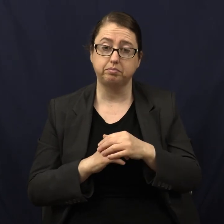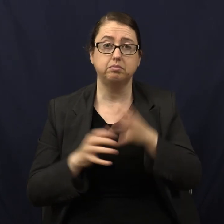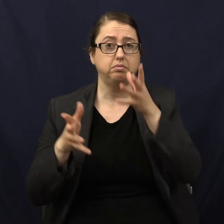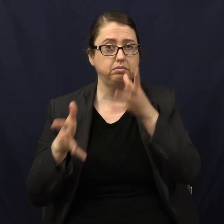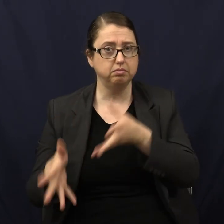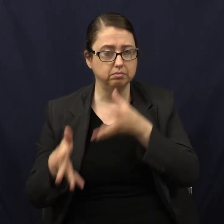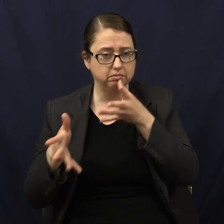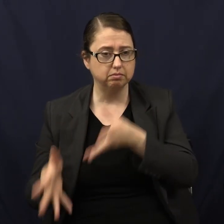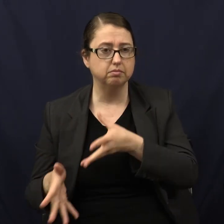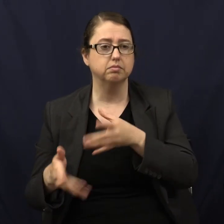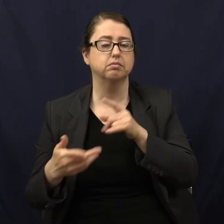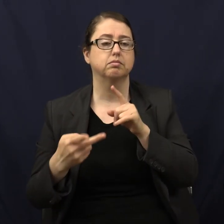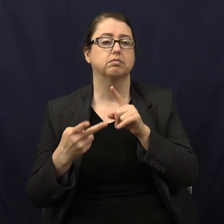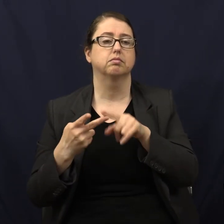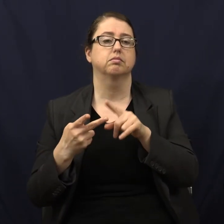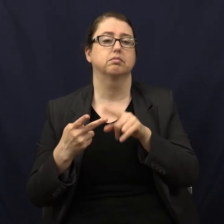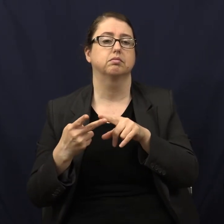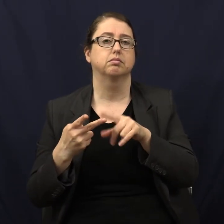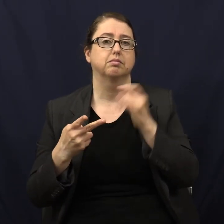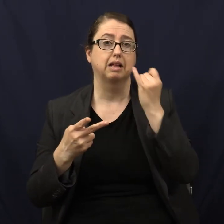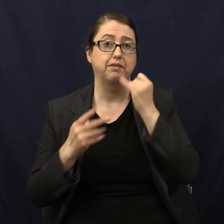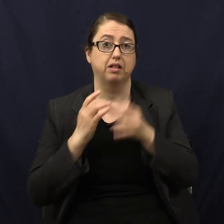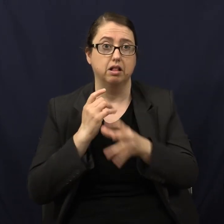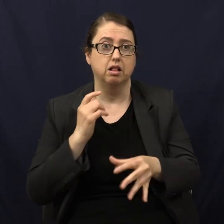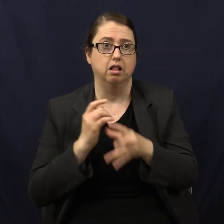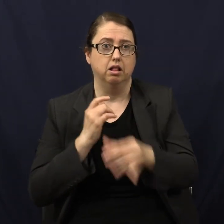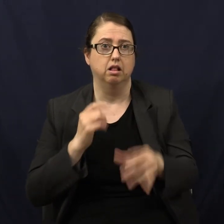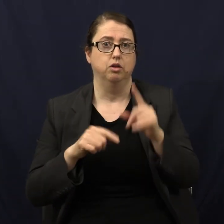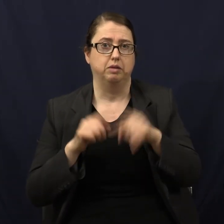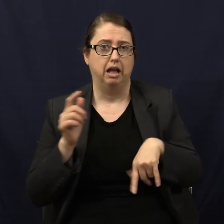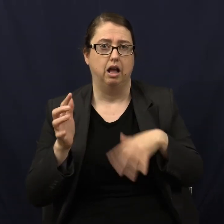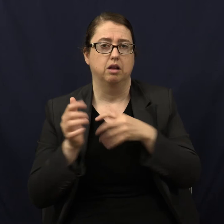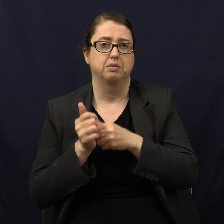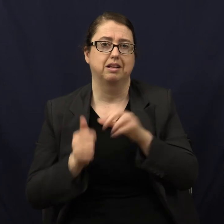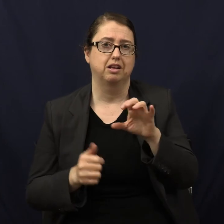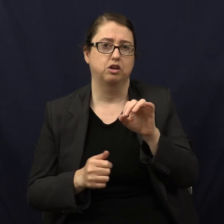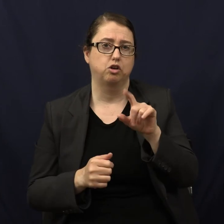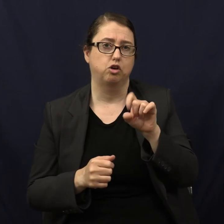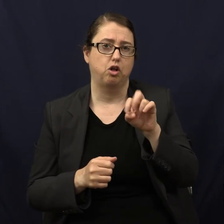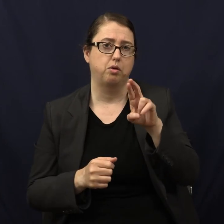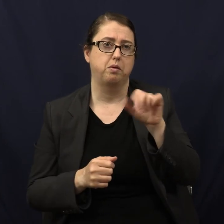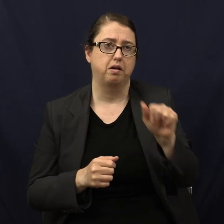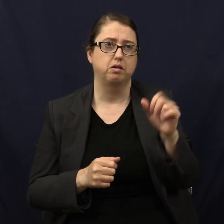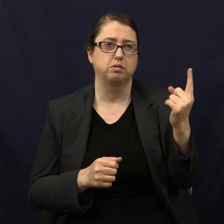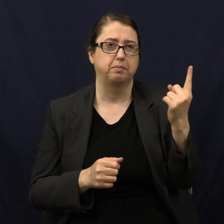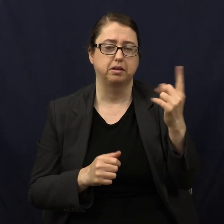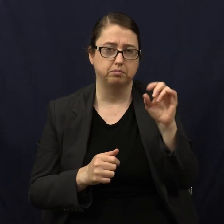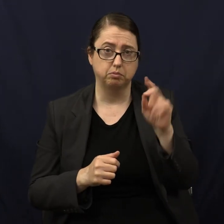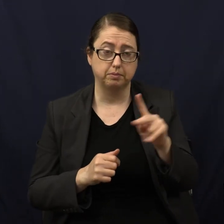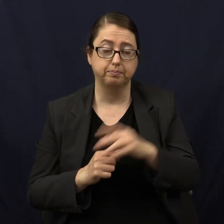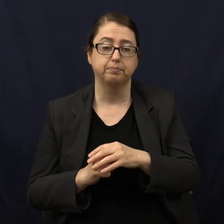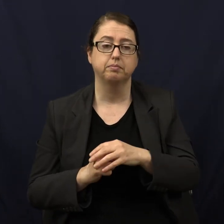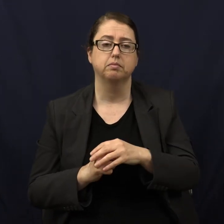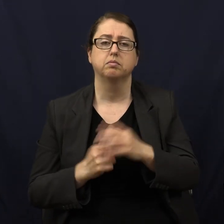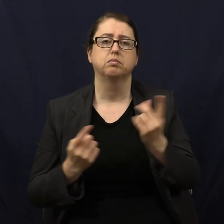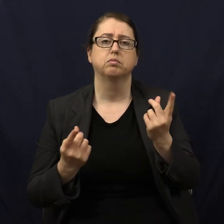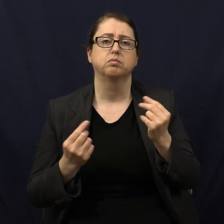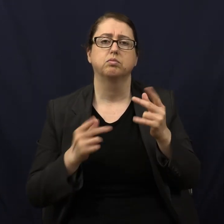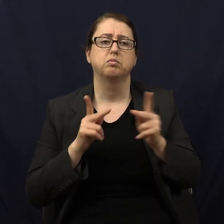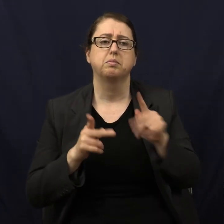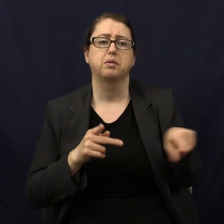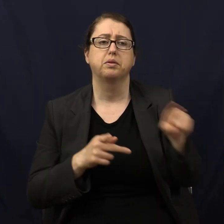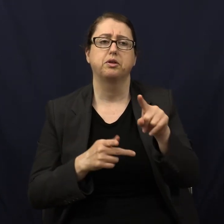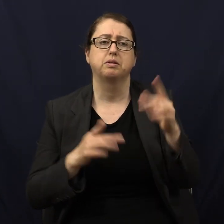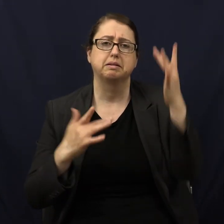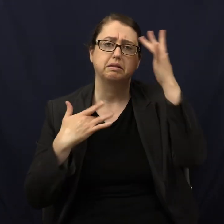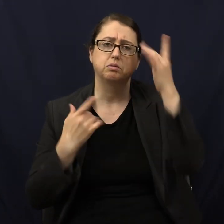Vomiting, sure. Vomiting, or if you had a lot of diarrhea and couldn't keep up, like cholera or something like that. Does that make sense? So what do you do for people